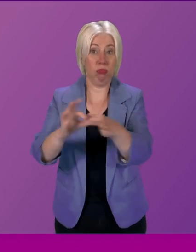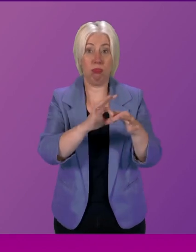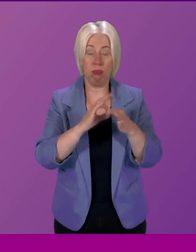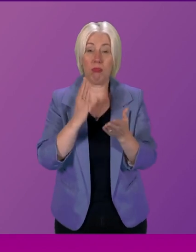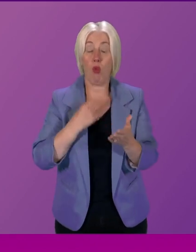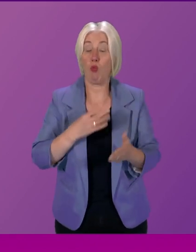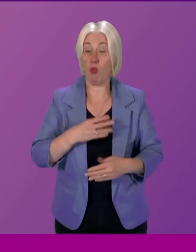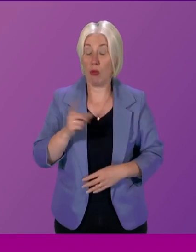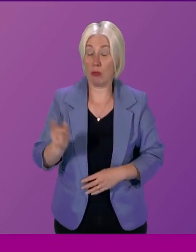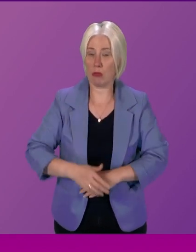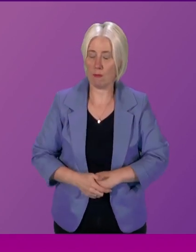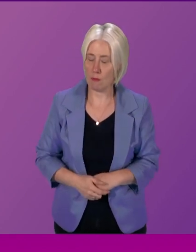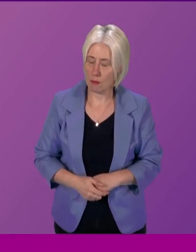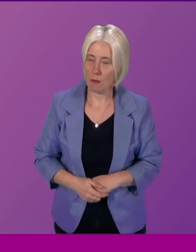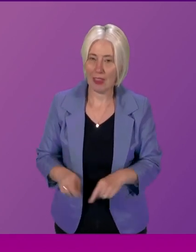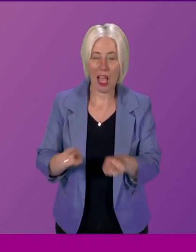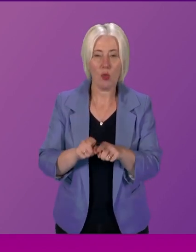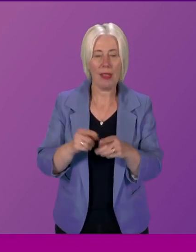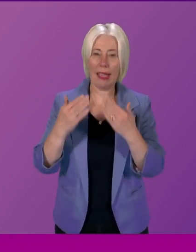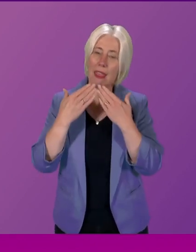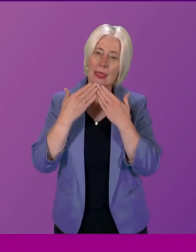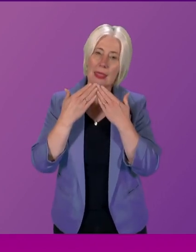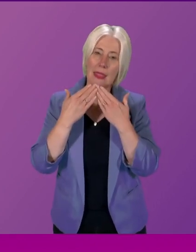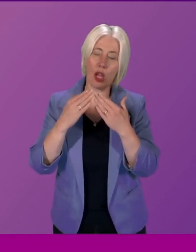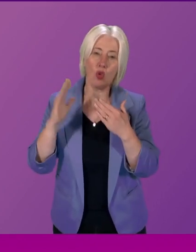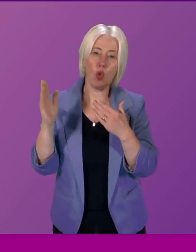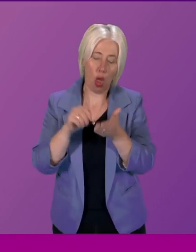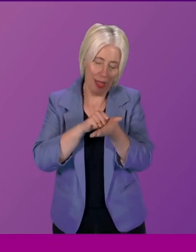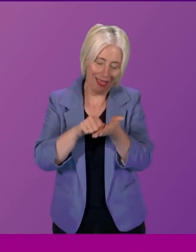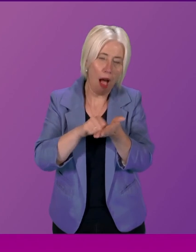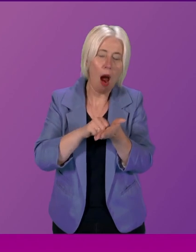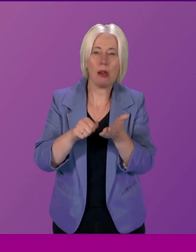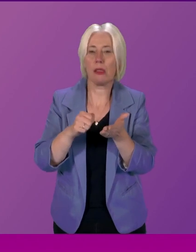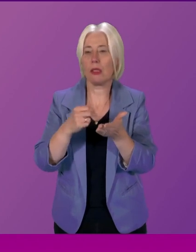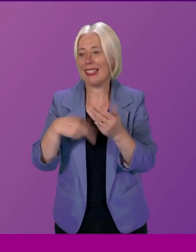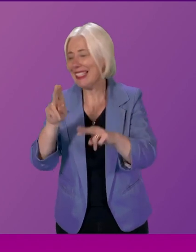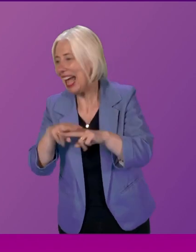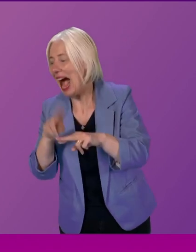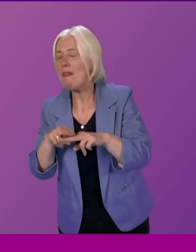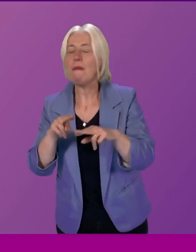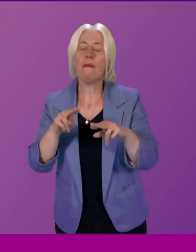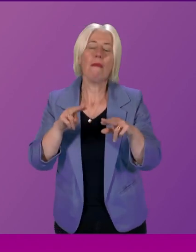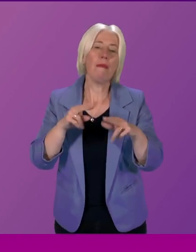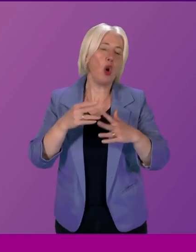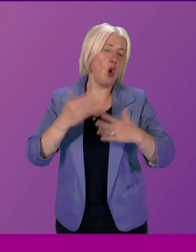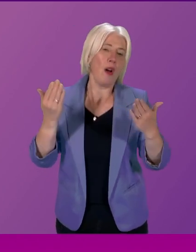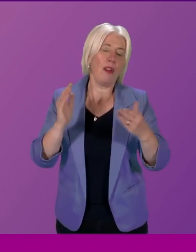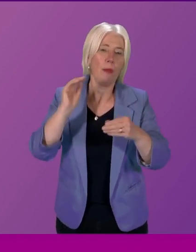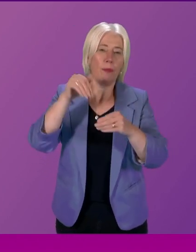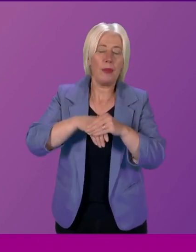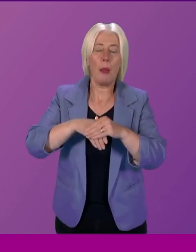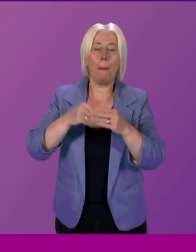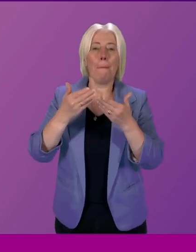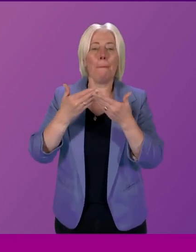and also of course we should thank all of the the committee clerks the staff and those who were involved in the public participation